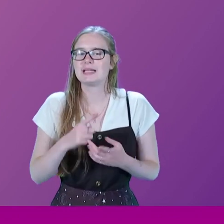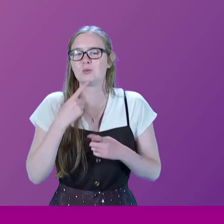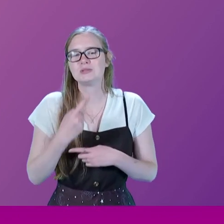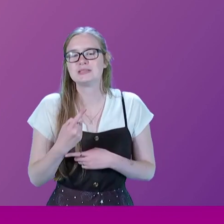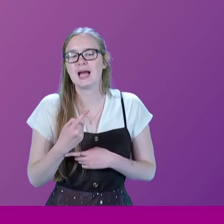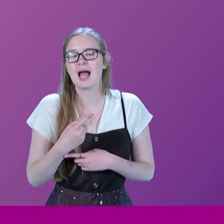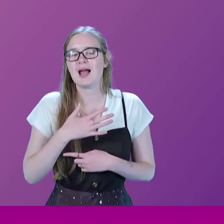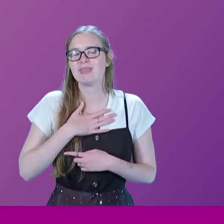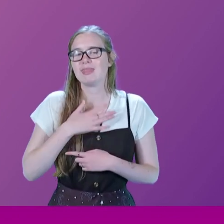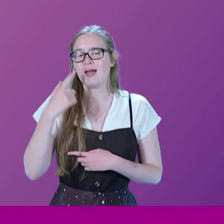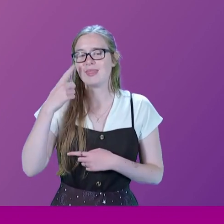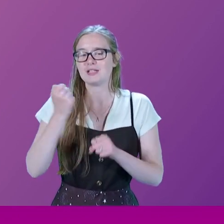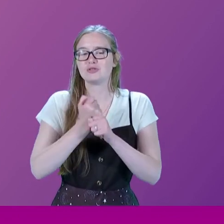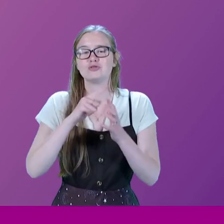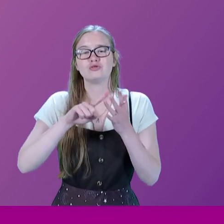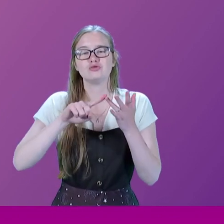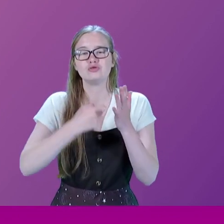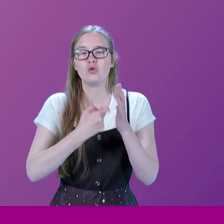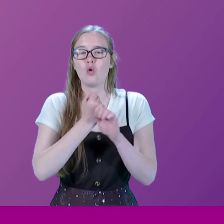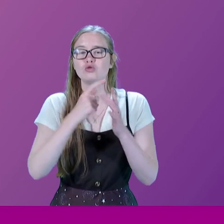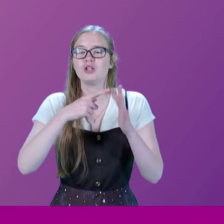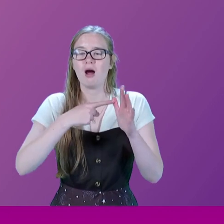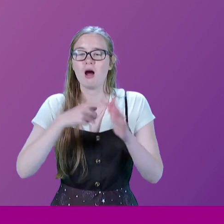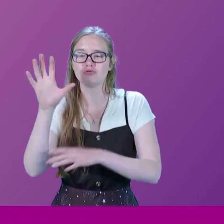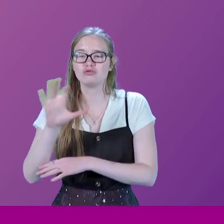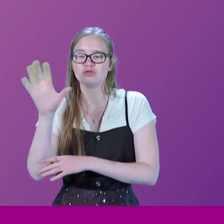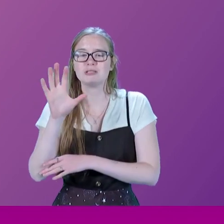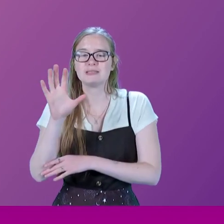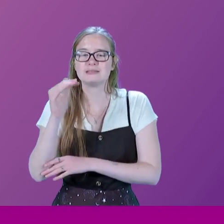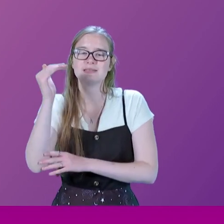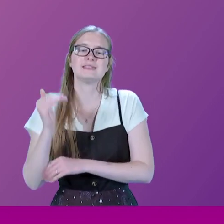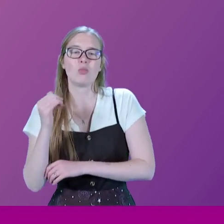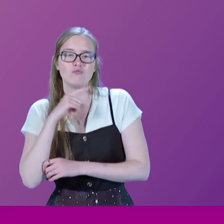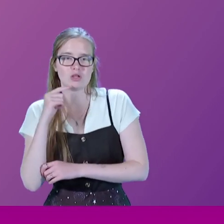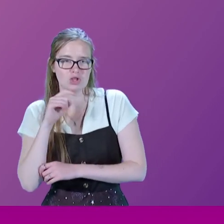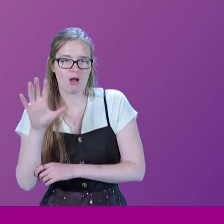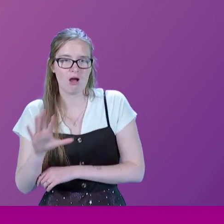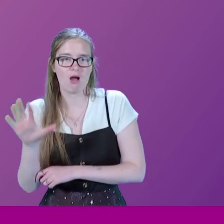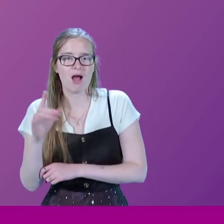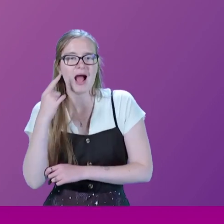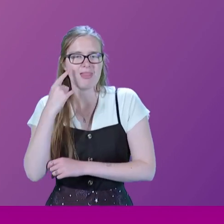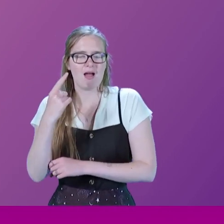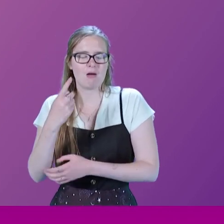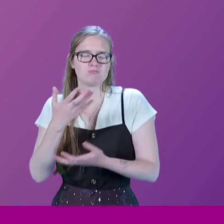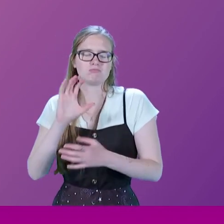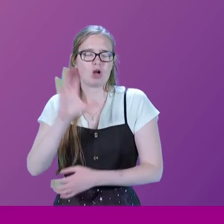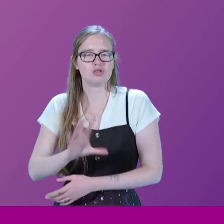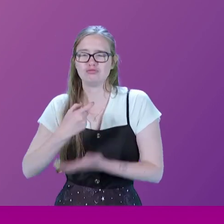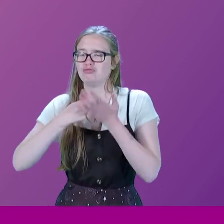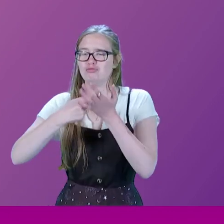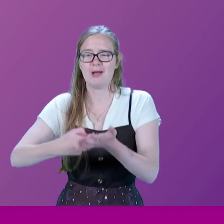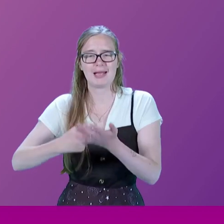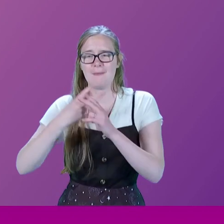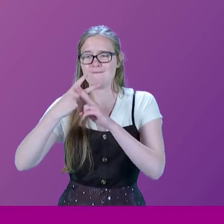perhaps that I think Georgia was a country, the one that's south of Russia, not the American state, is a country that I absolutely recommend to you.